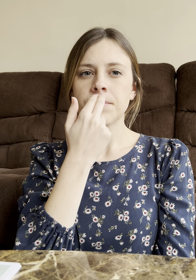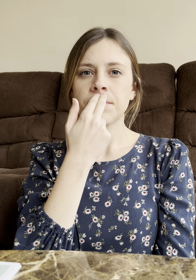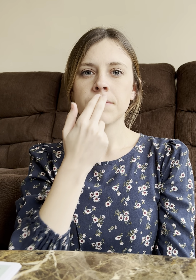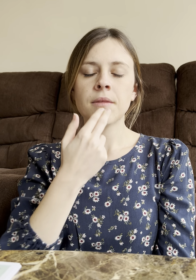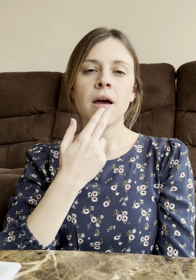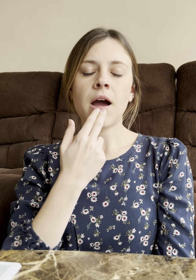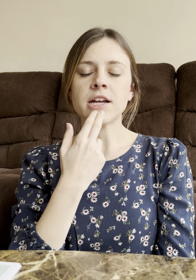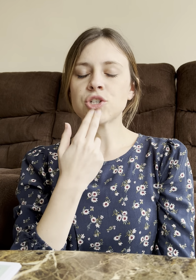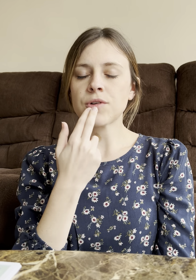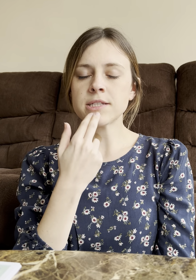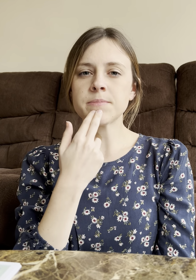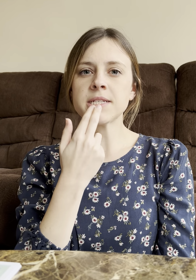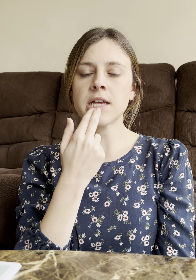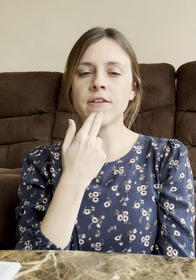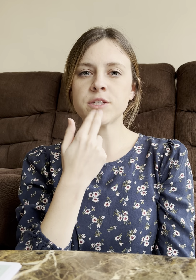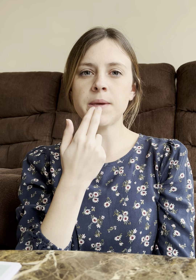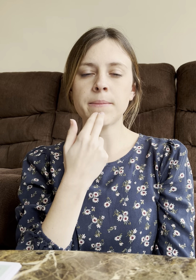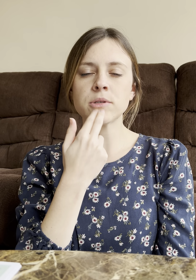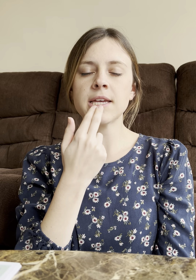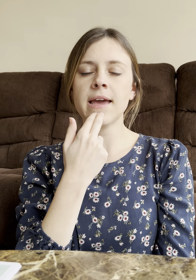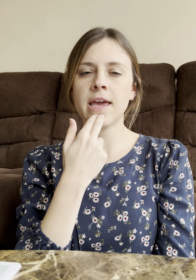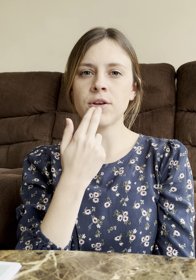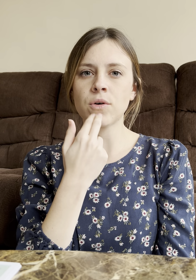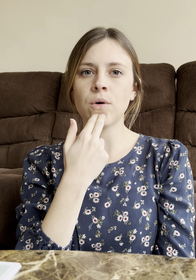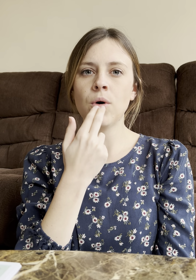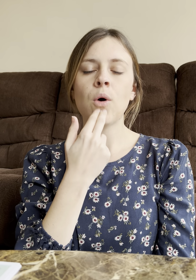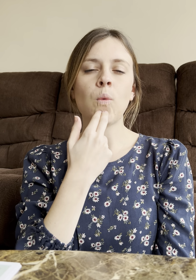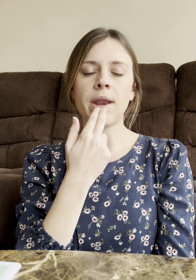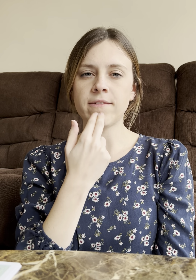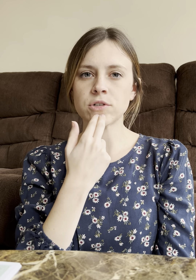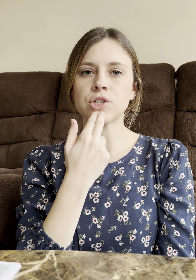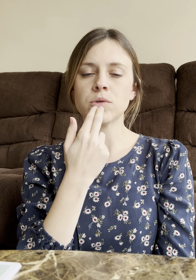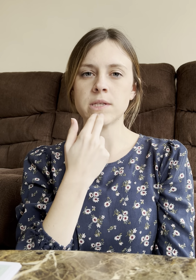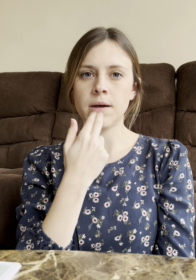I trust myself to be able to handle whatever shows up.